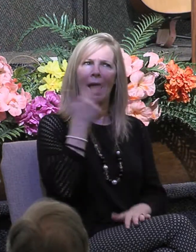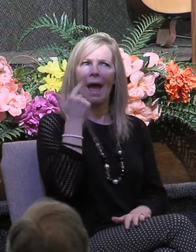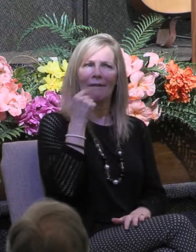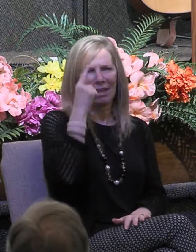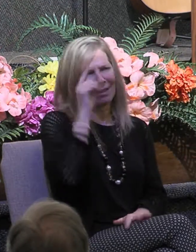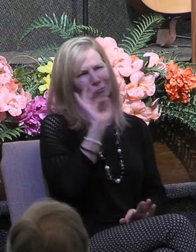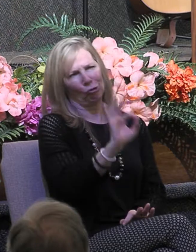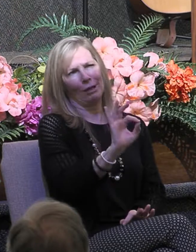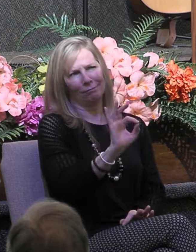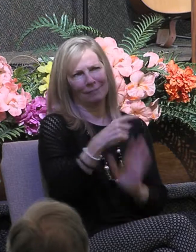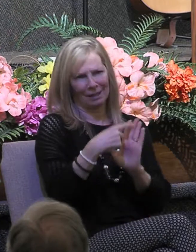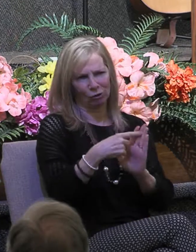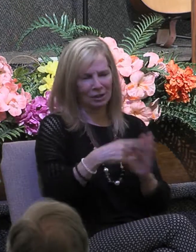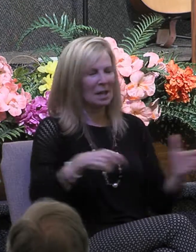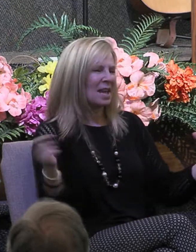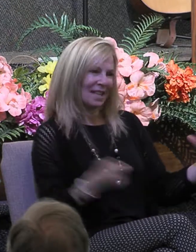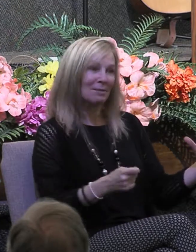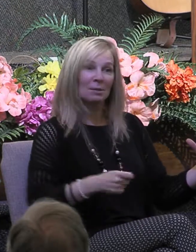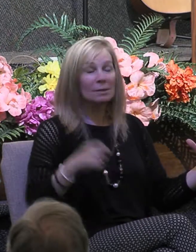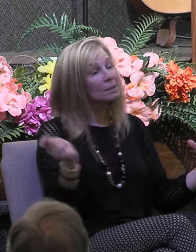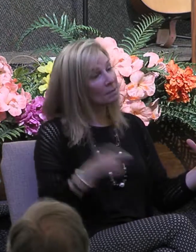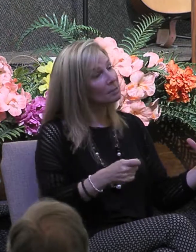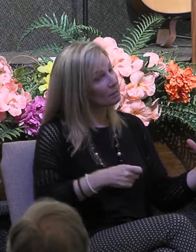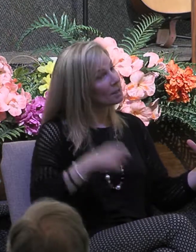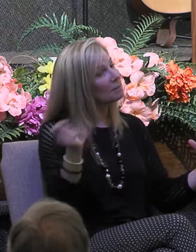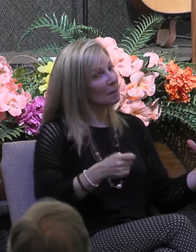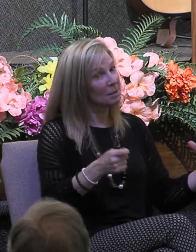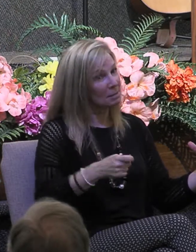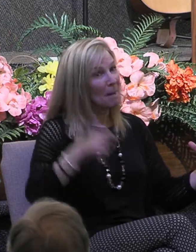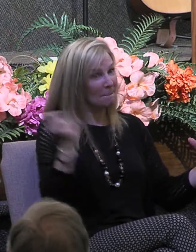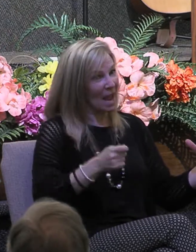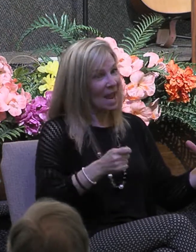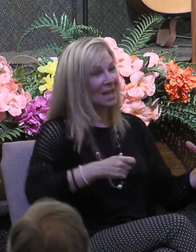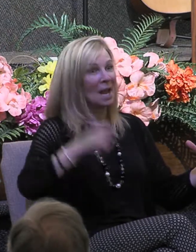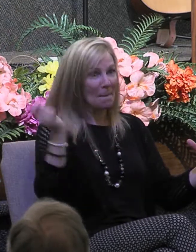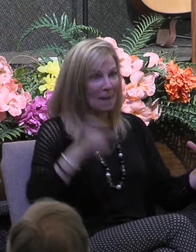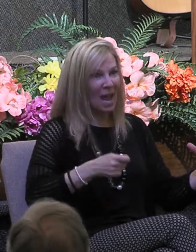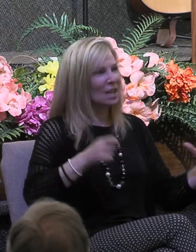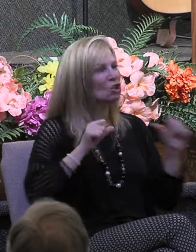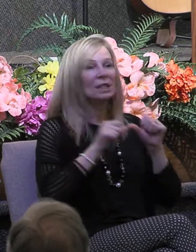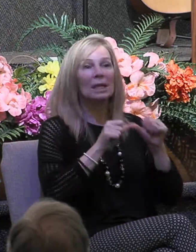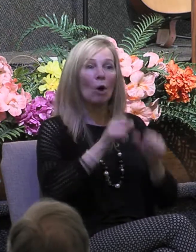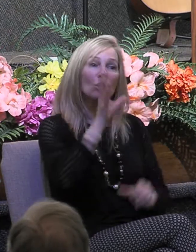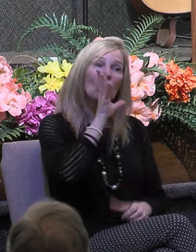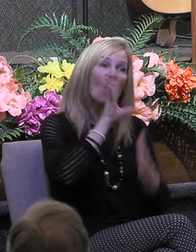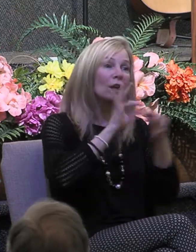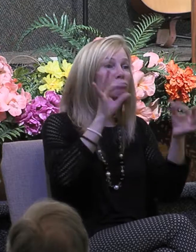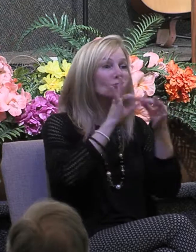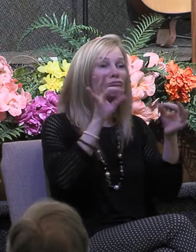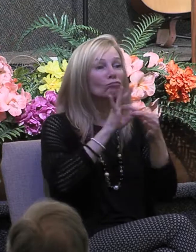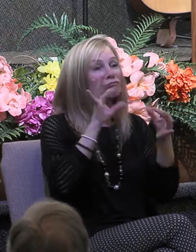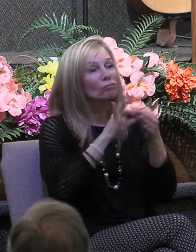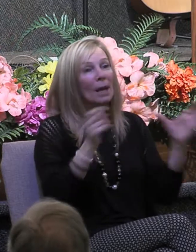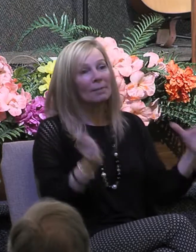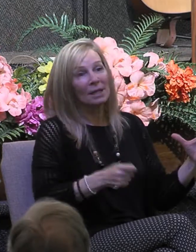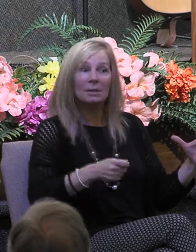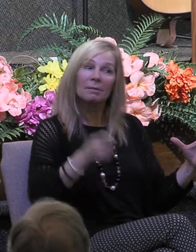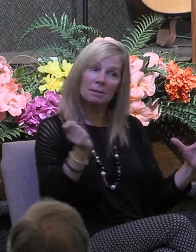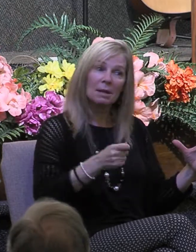but I keep it up while I'm banging on the pot I just keep talking about spiritual gifts soon people aren't laughing or